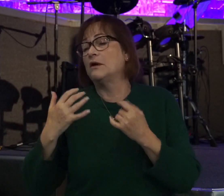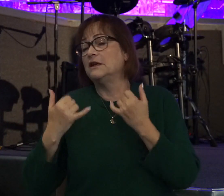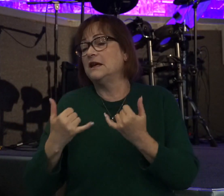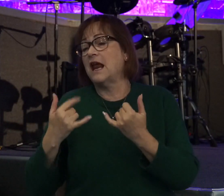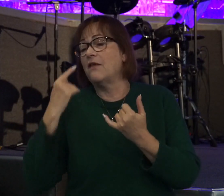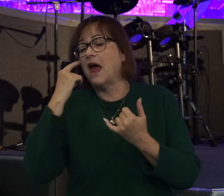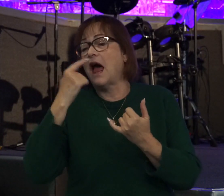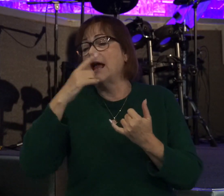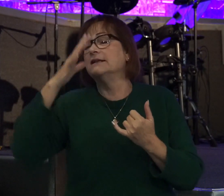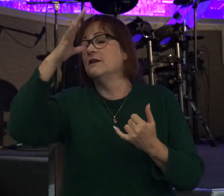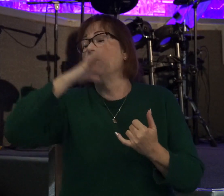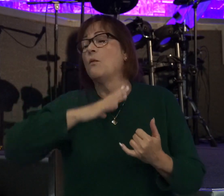of the maids.